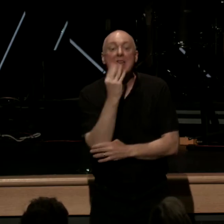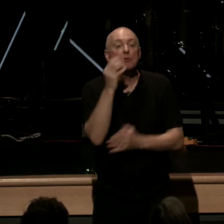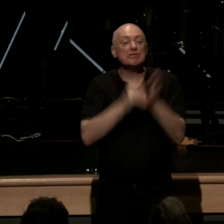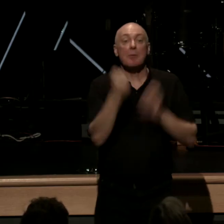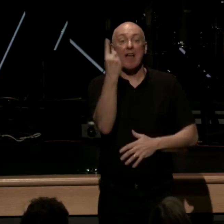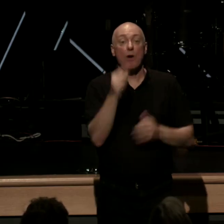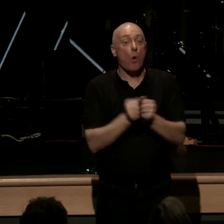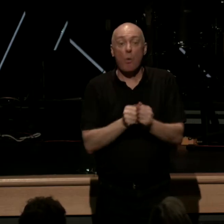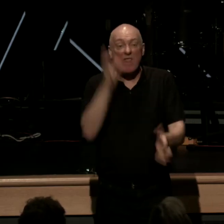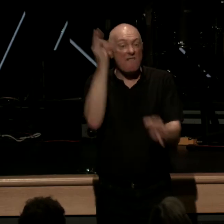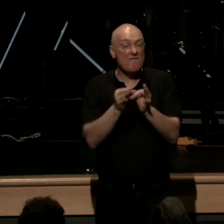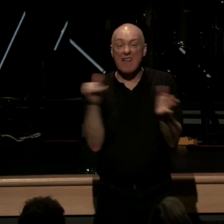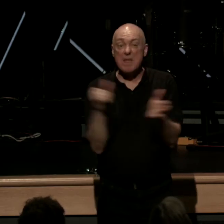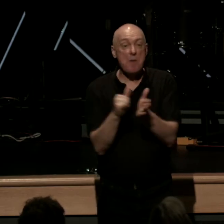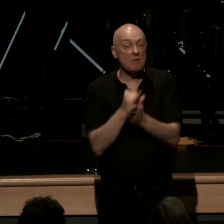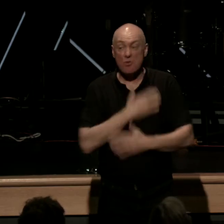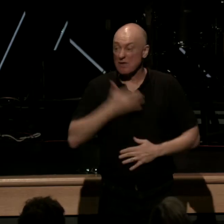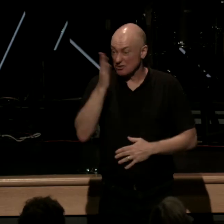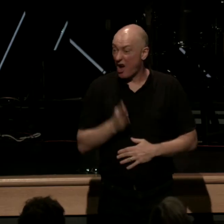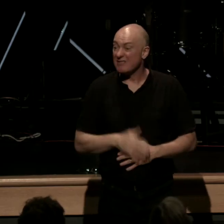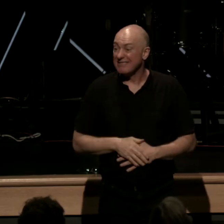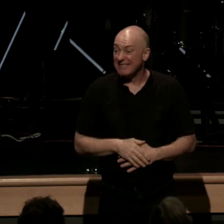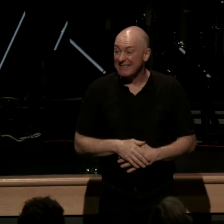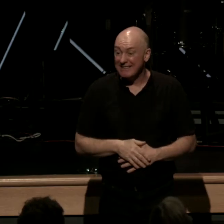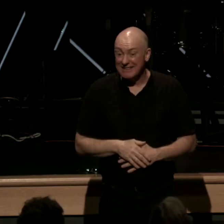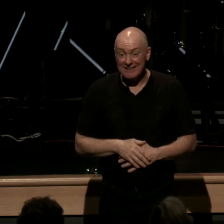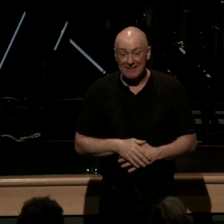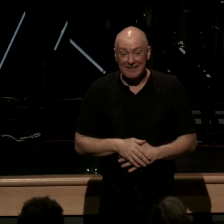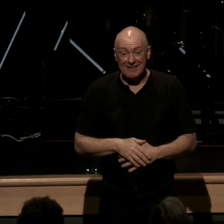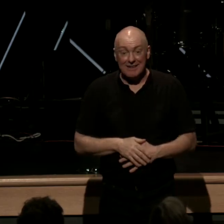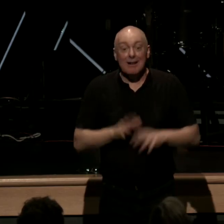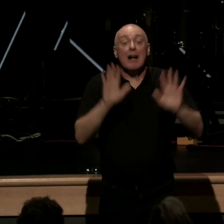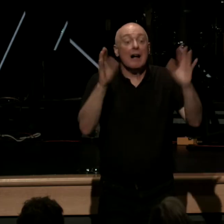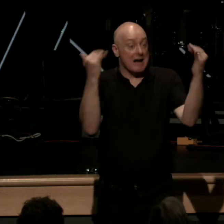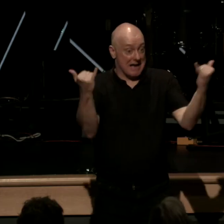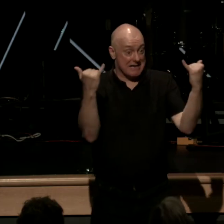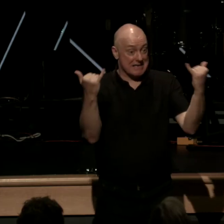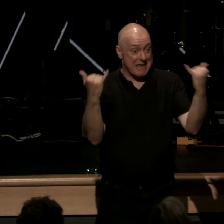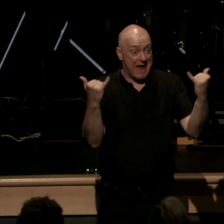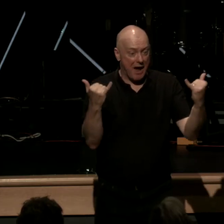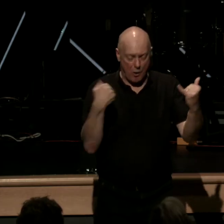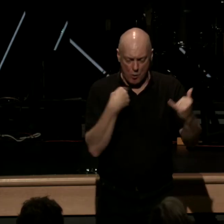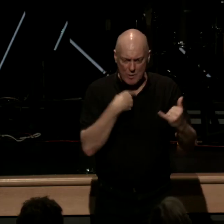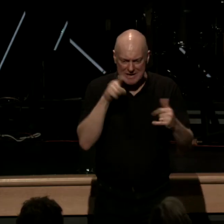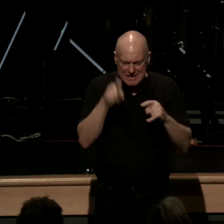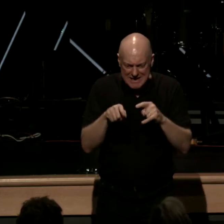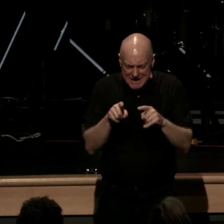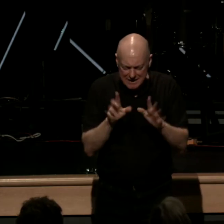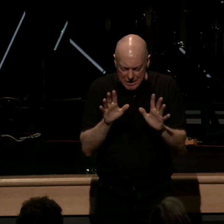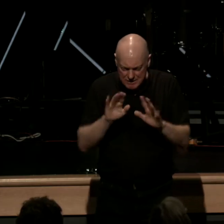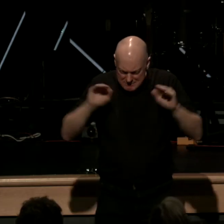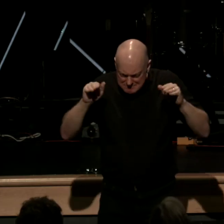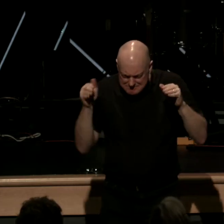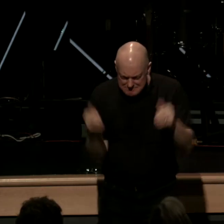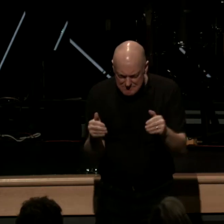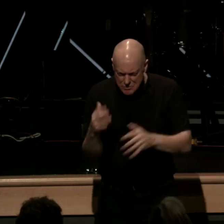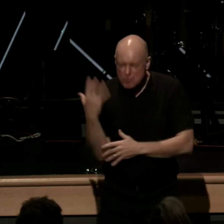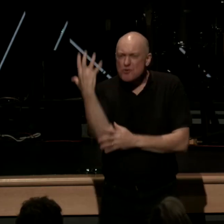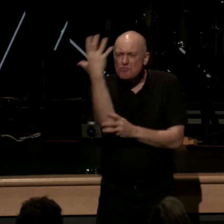faith it's impossible to please God so this takes us then to the unpacking of this beautiful massively important